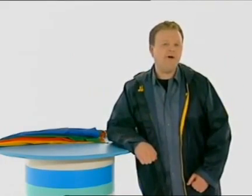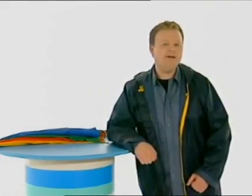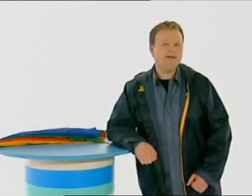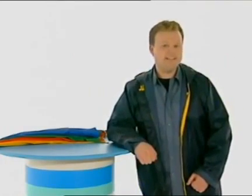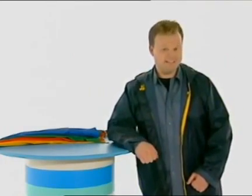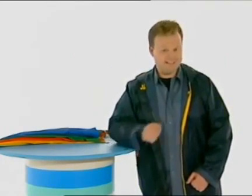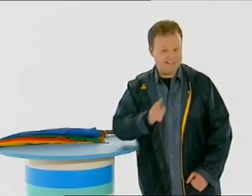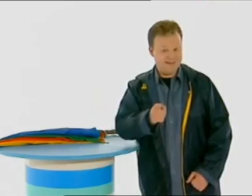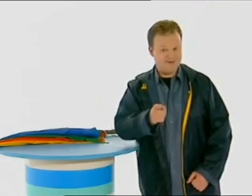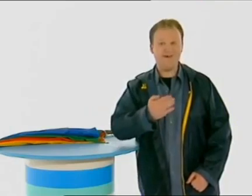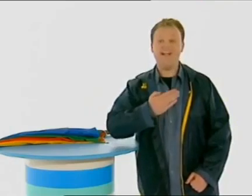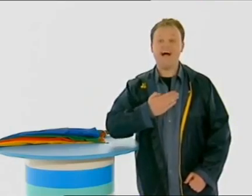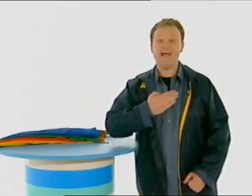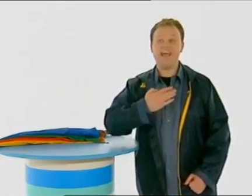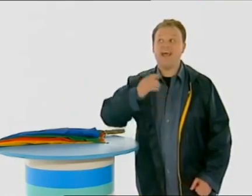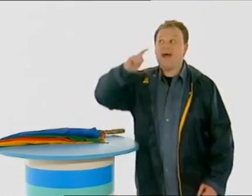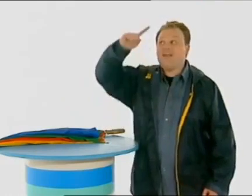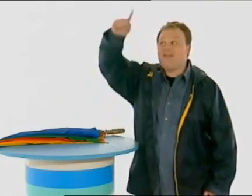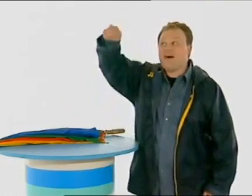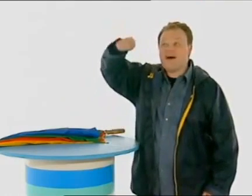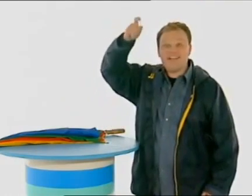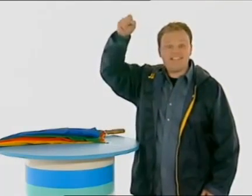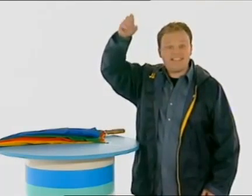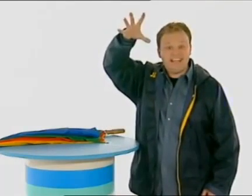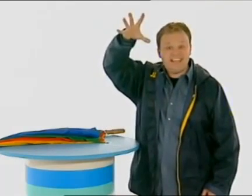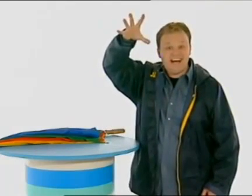do you like the sunshine?